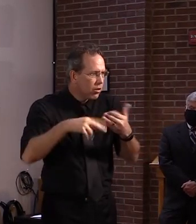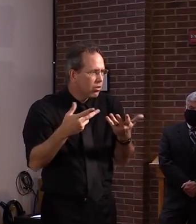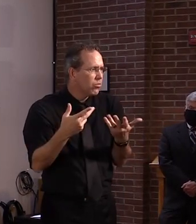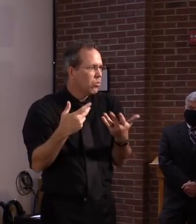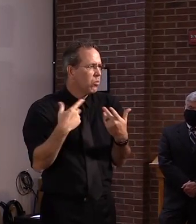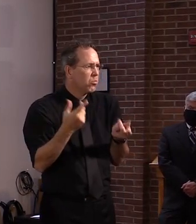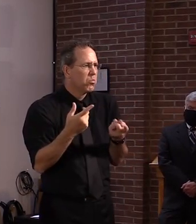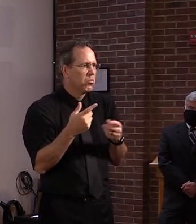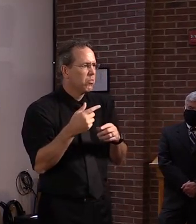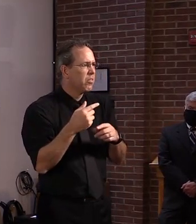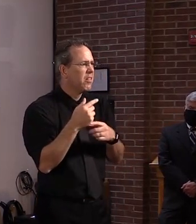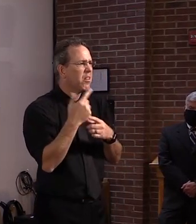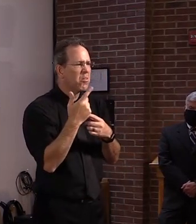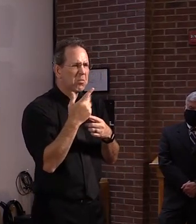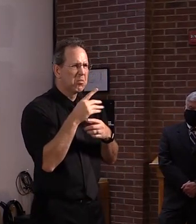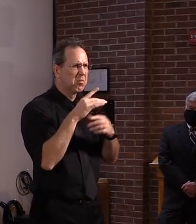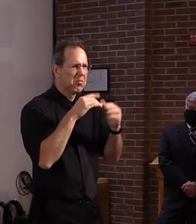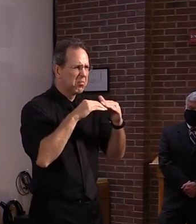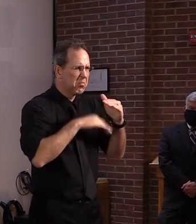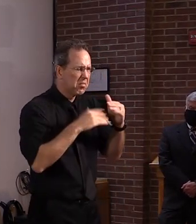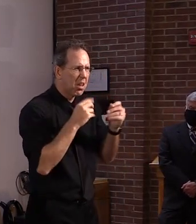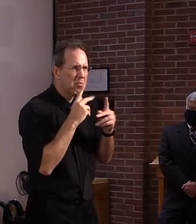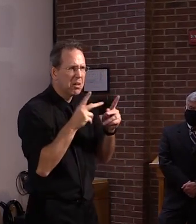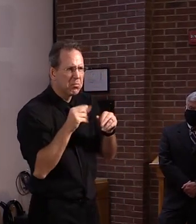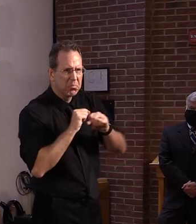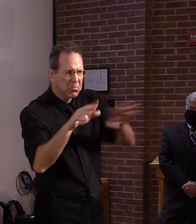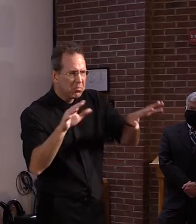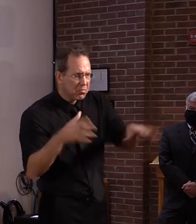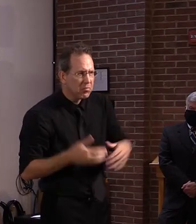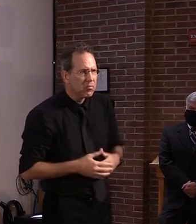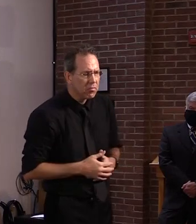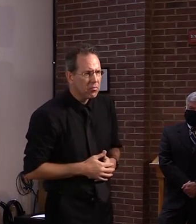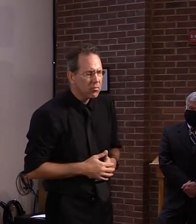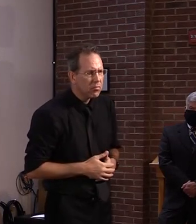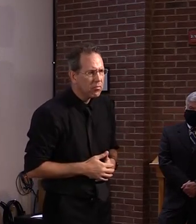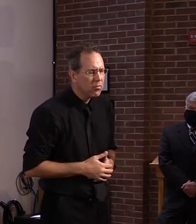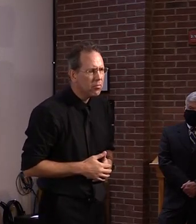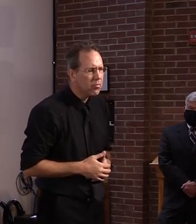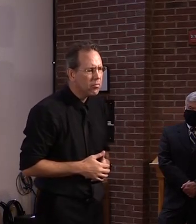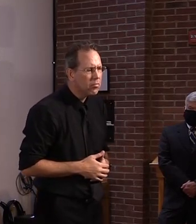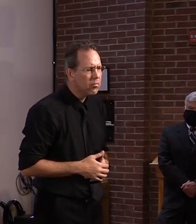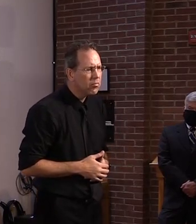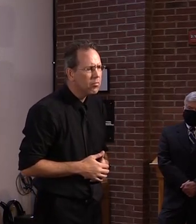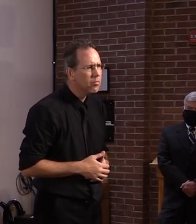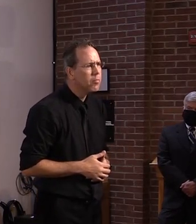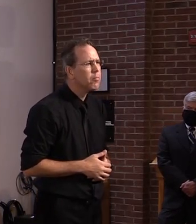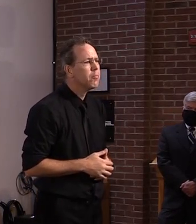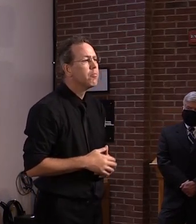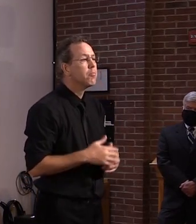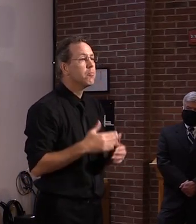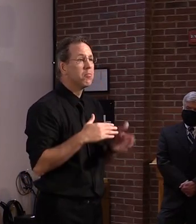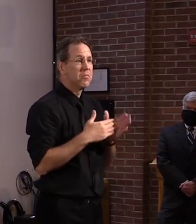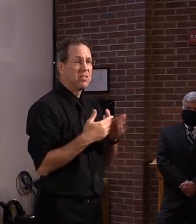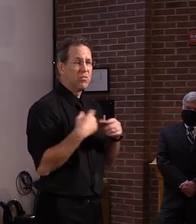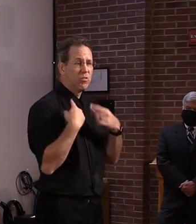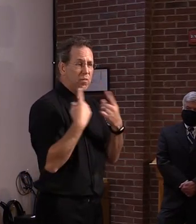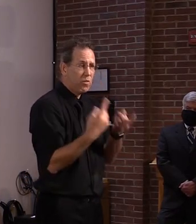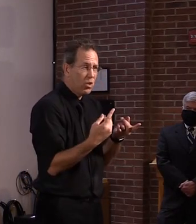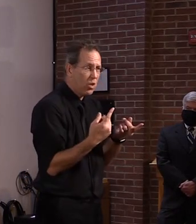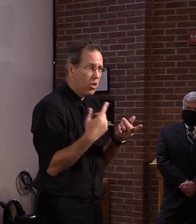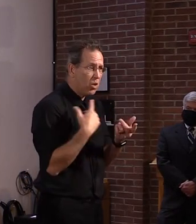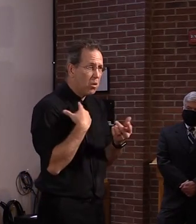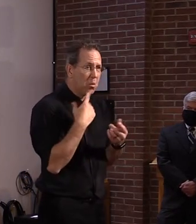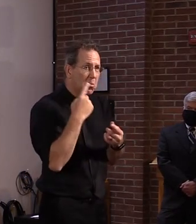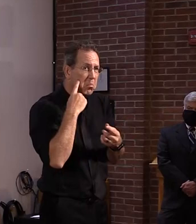we're not even seeing, from that standpoint, in terms of being able to just assess people as they come in, we're not seeing, uh,